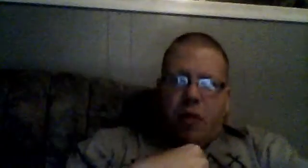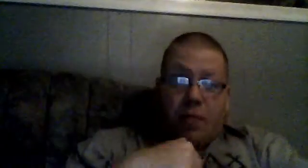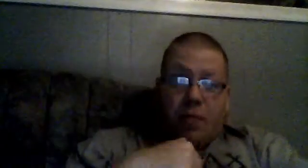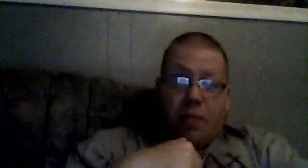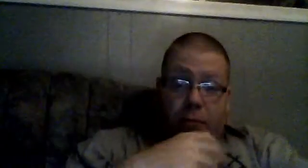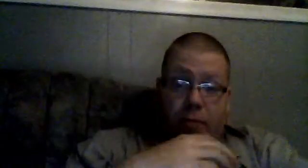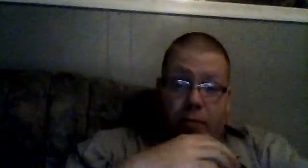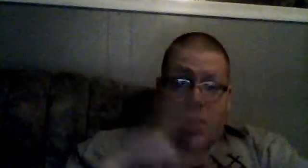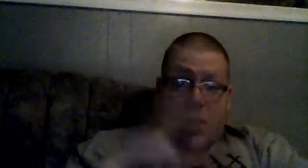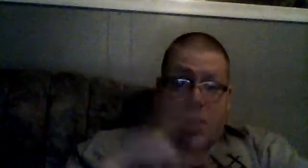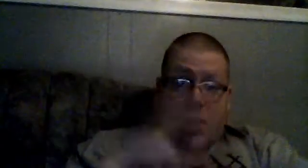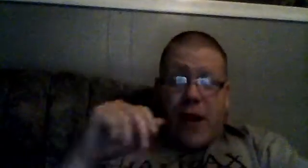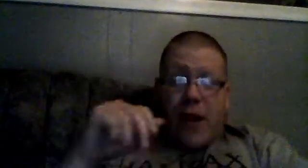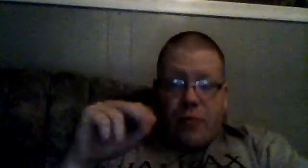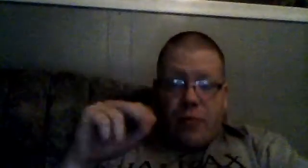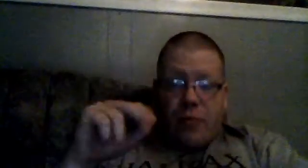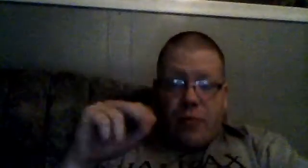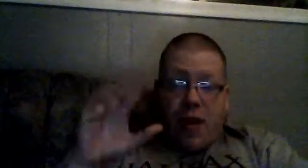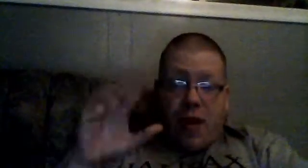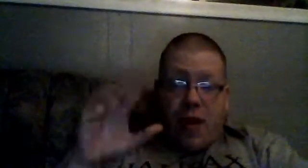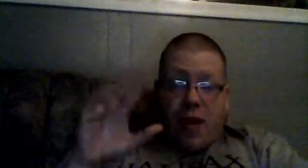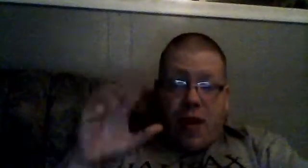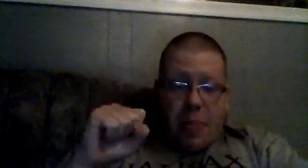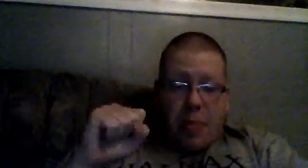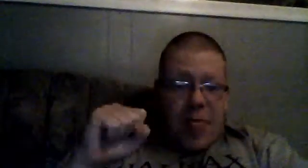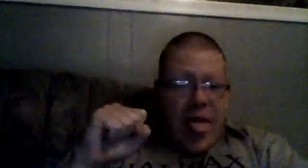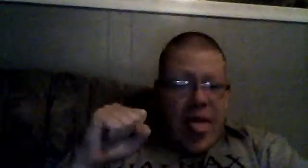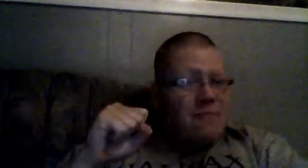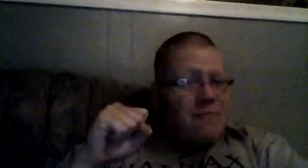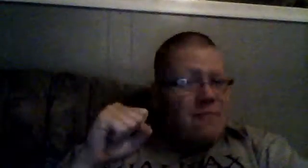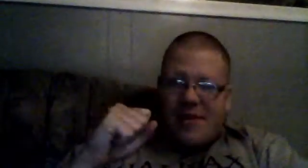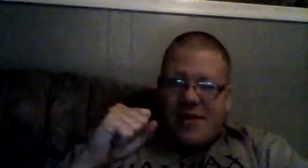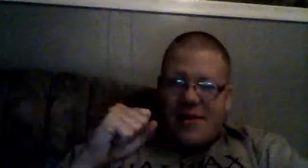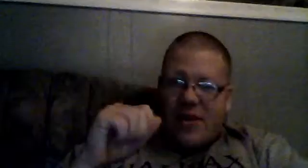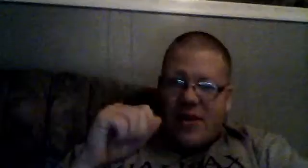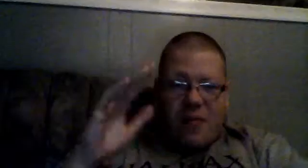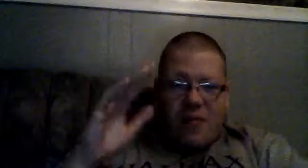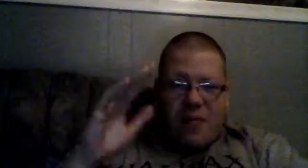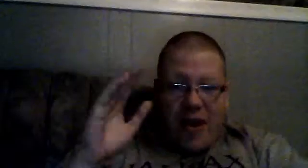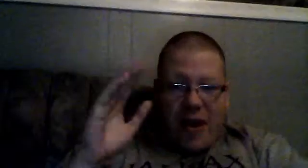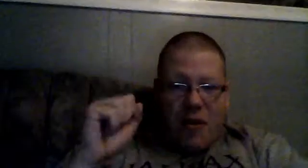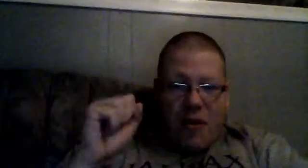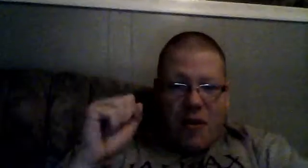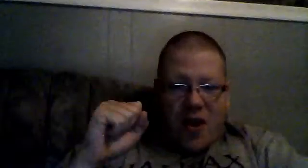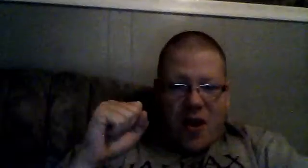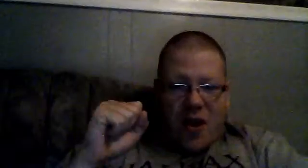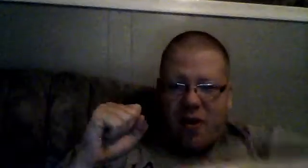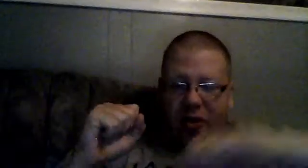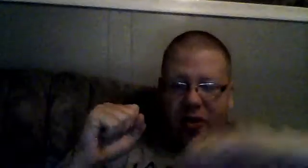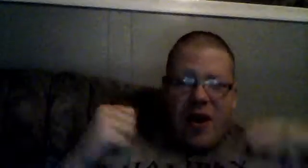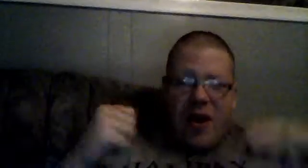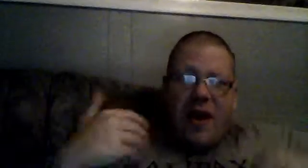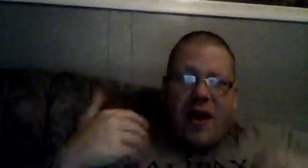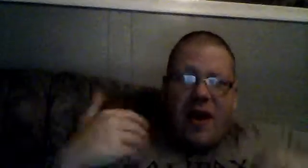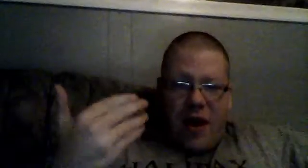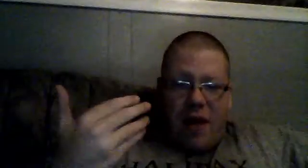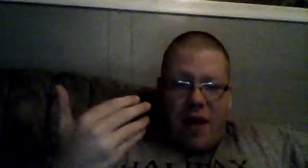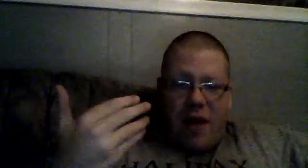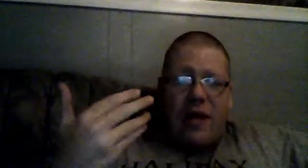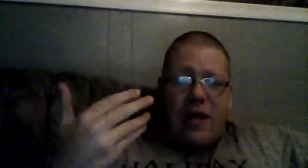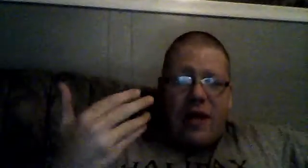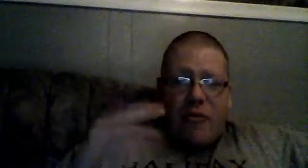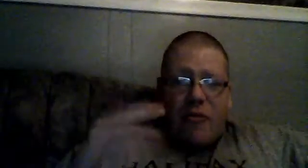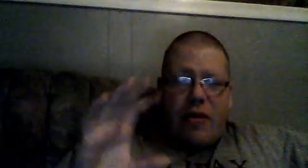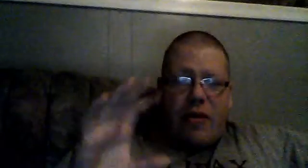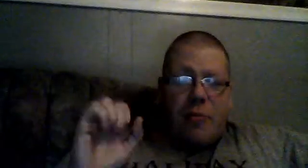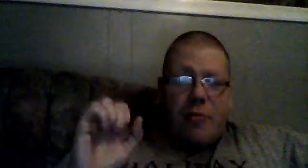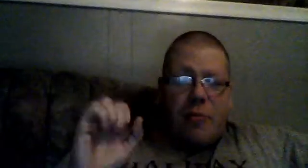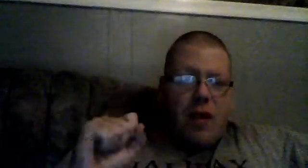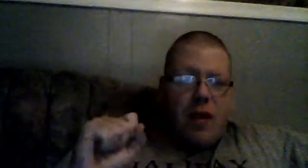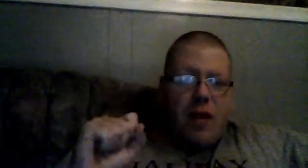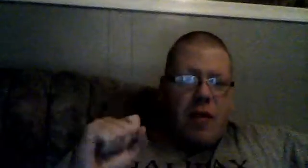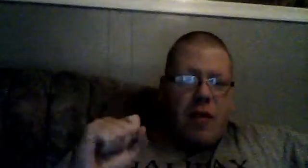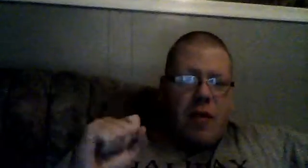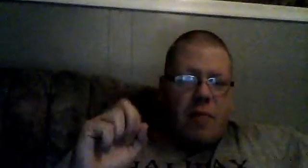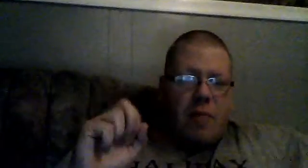franchise, franchise, bleh, sorry about my dad without a love, so, I got this one little problem about